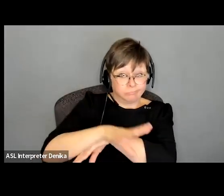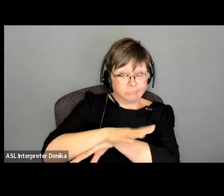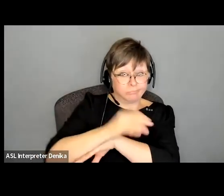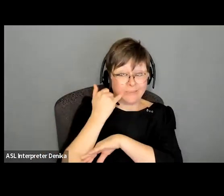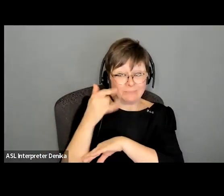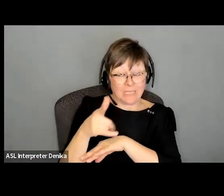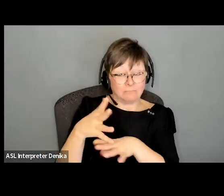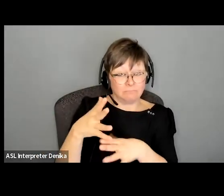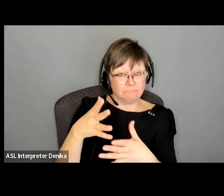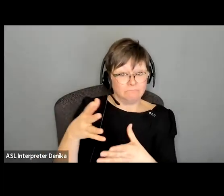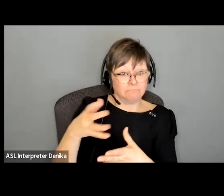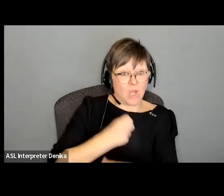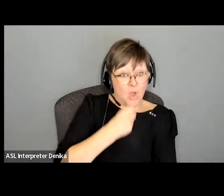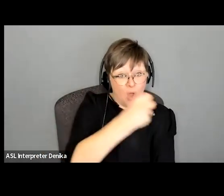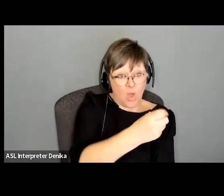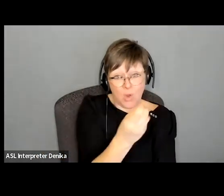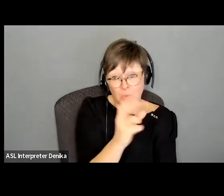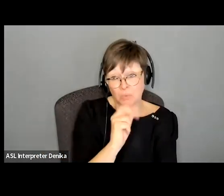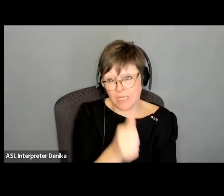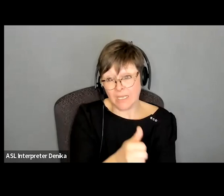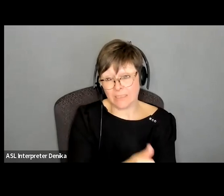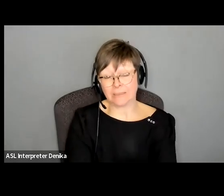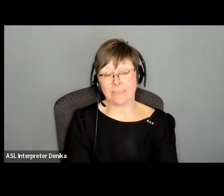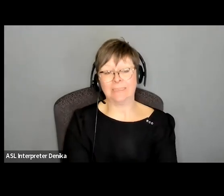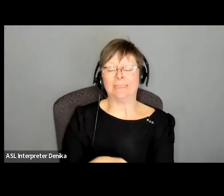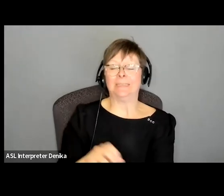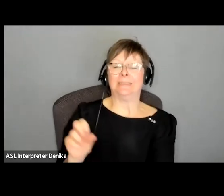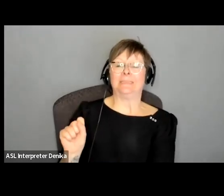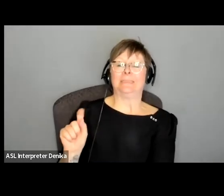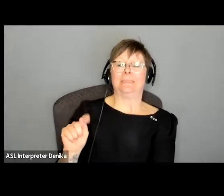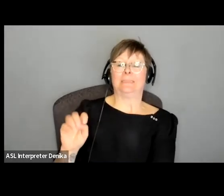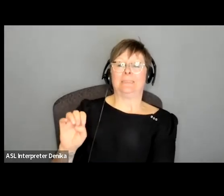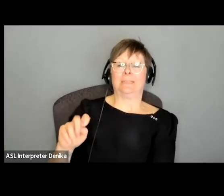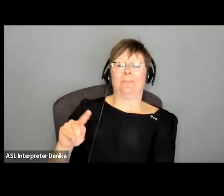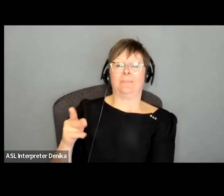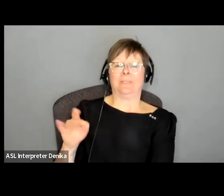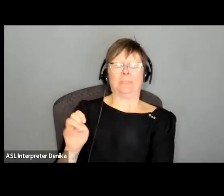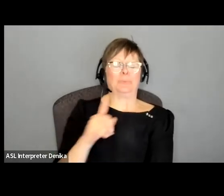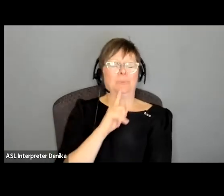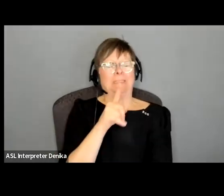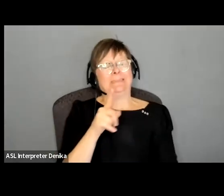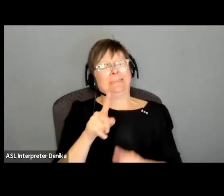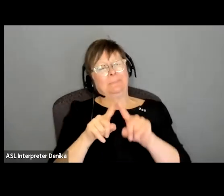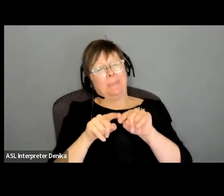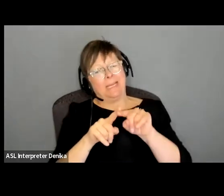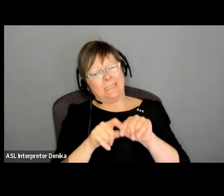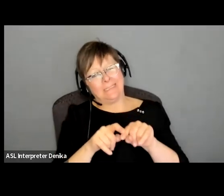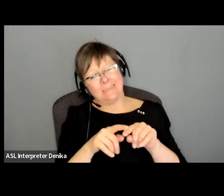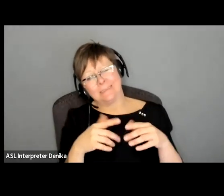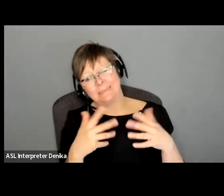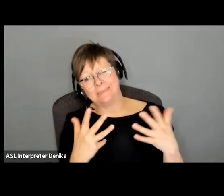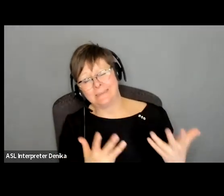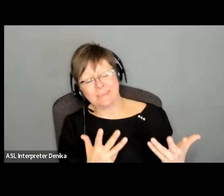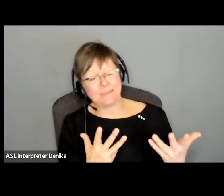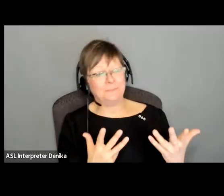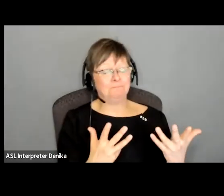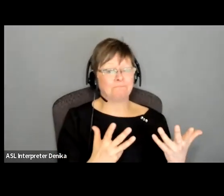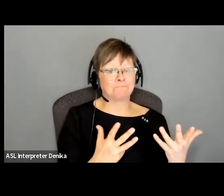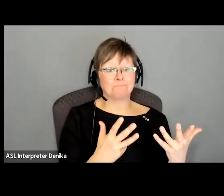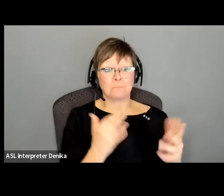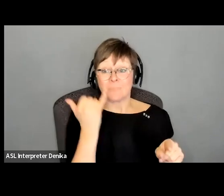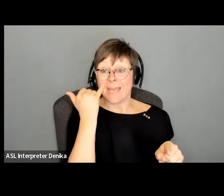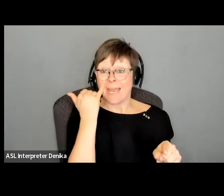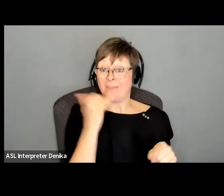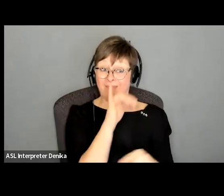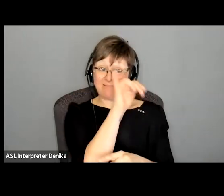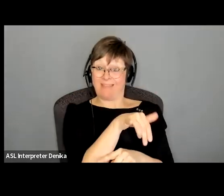that really really really depends on the piece you know if it's if it's set in new york